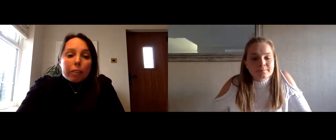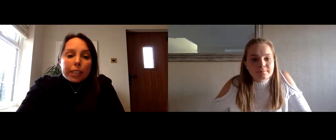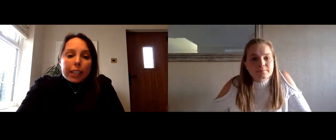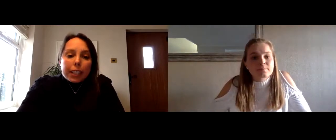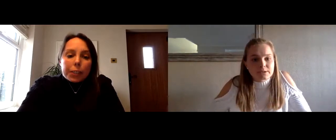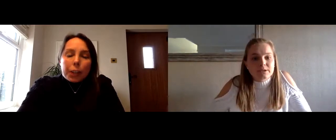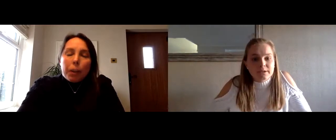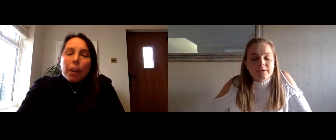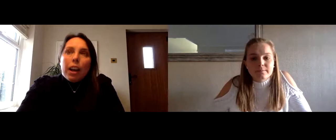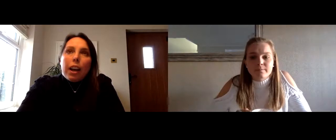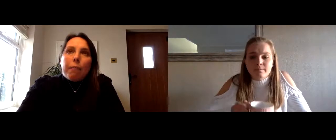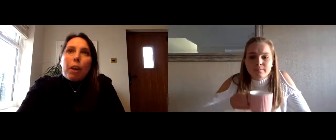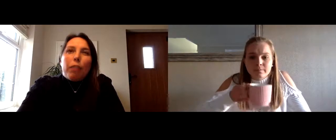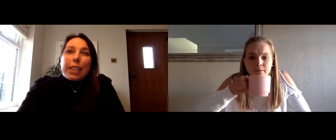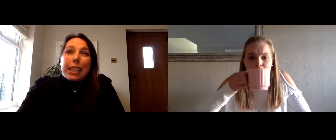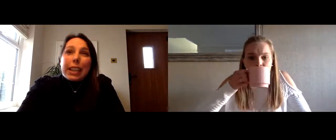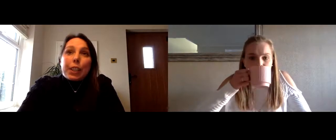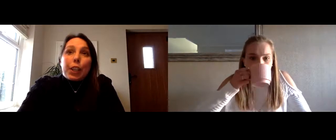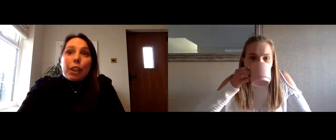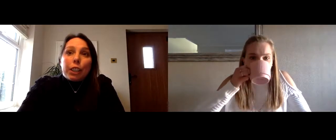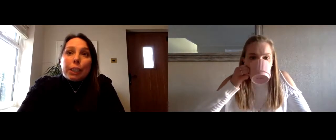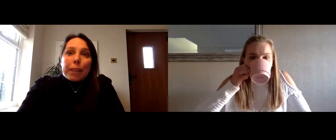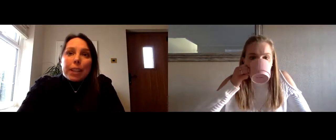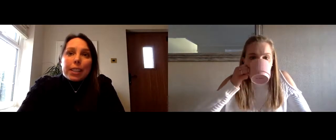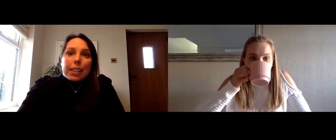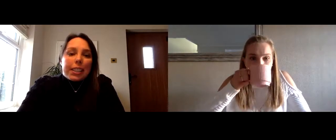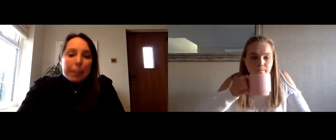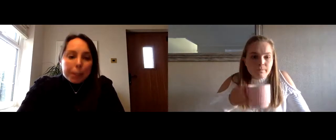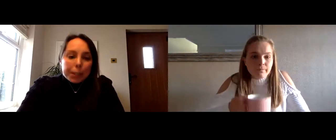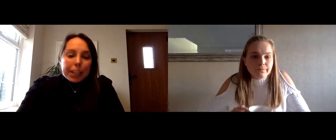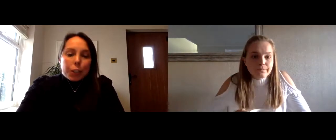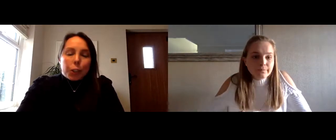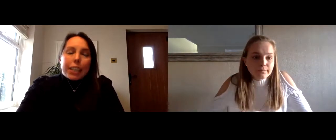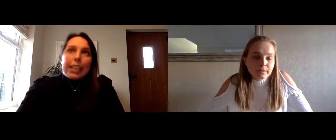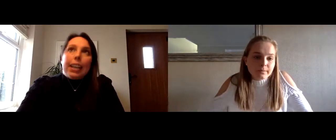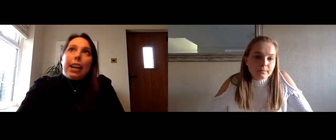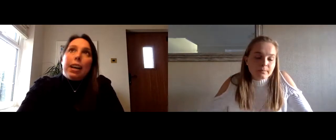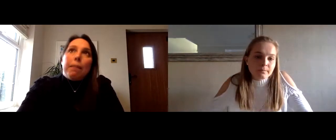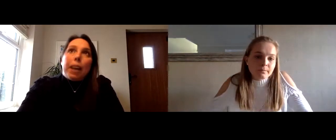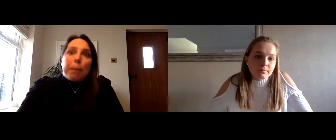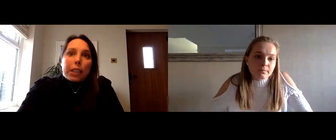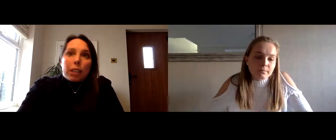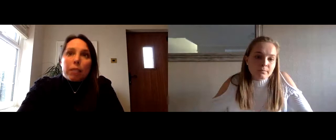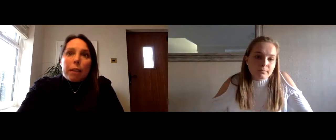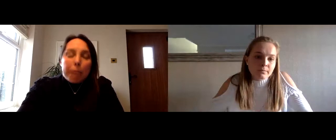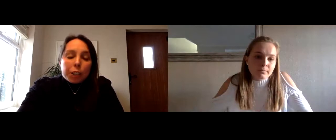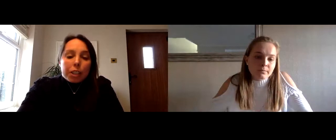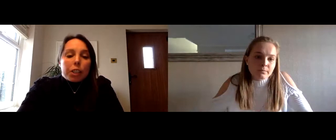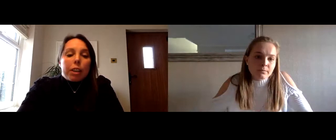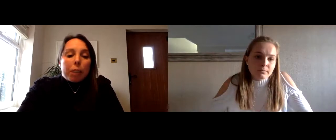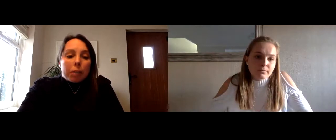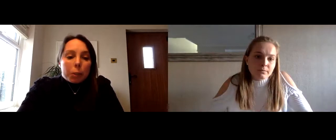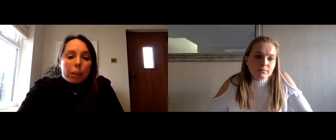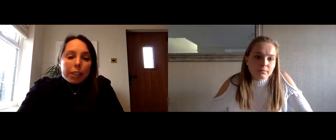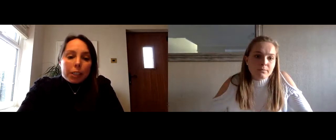before i retired so um obviously as a young gymnast i did it because i enjoyed it um i picked up a major